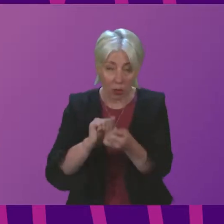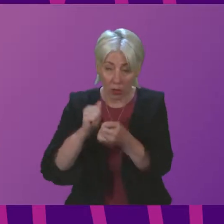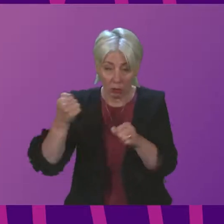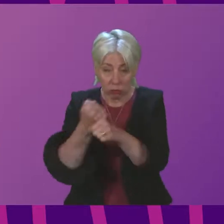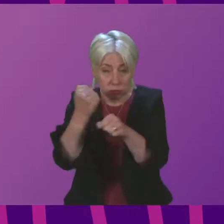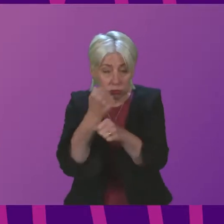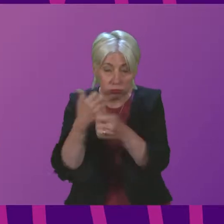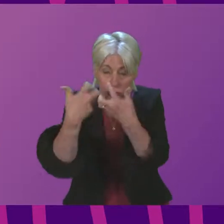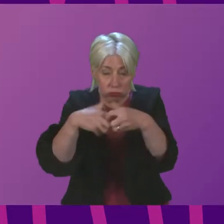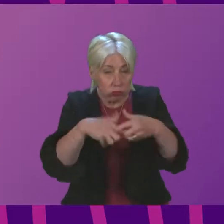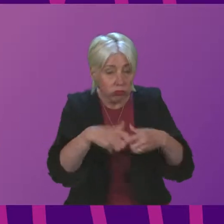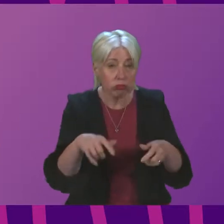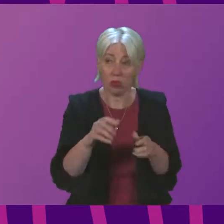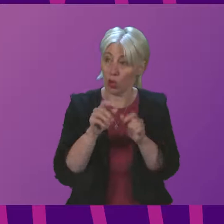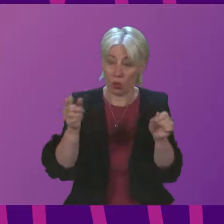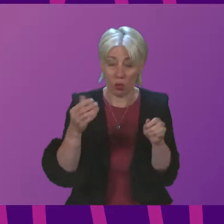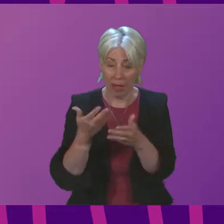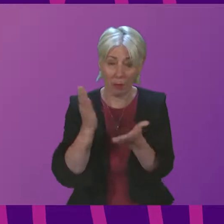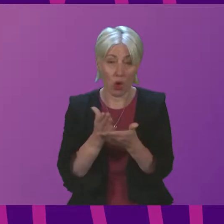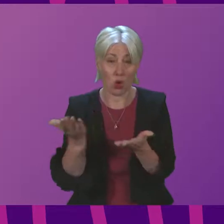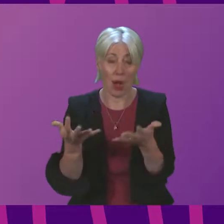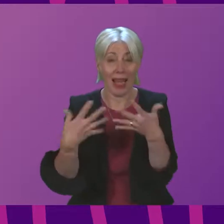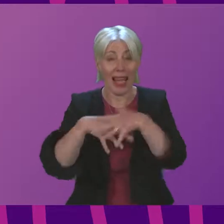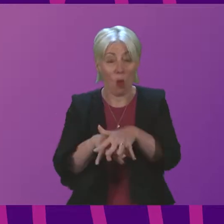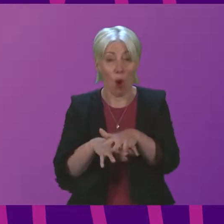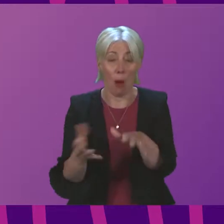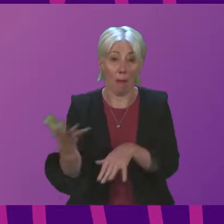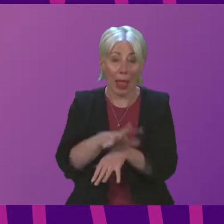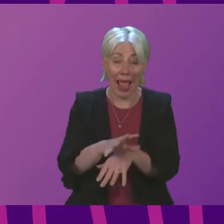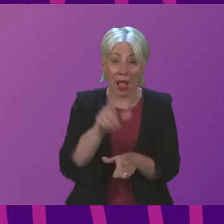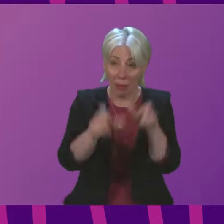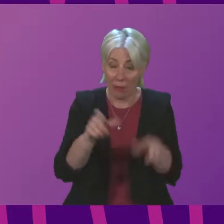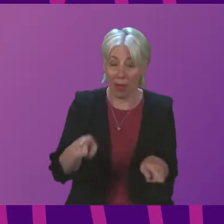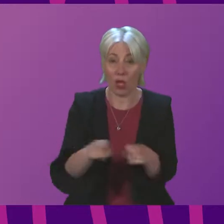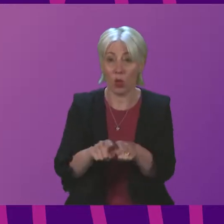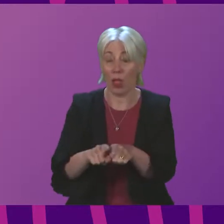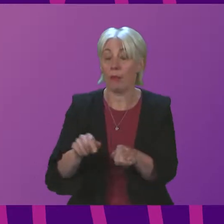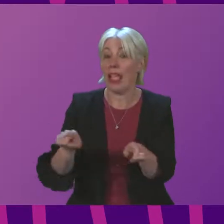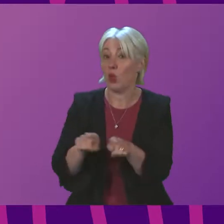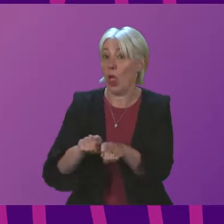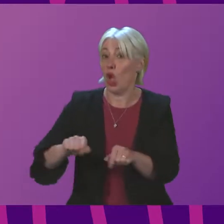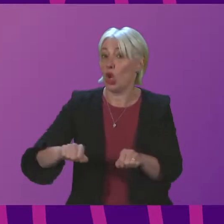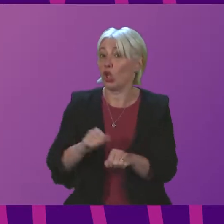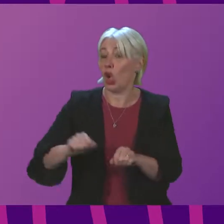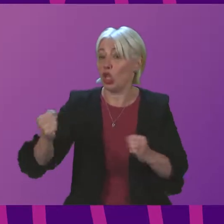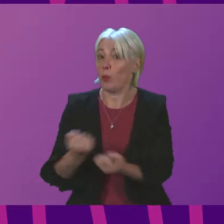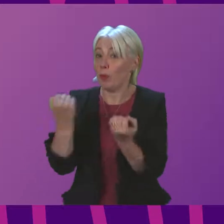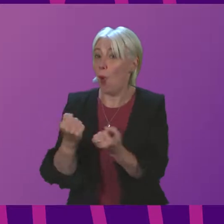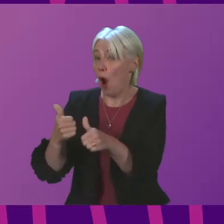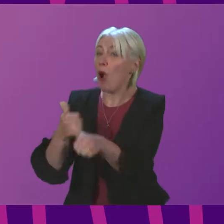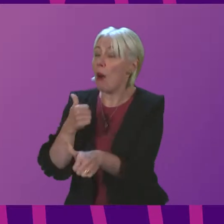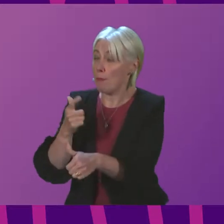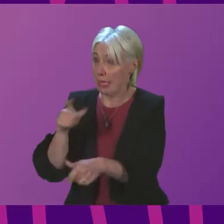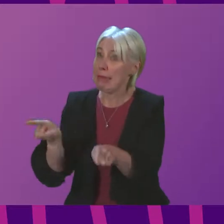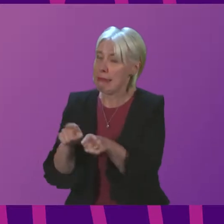network and support customers. Scottish Power, similarly, are deploying significant resource and both companies are